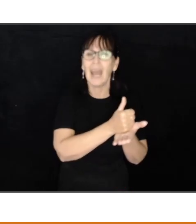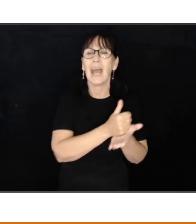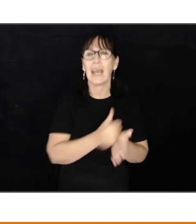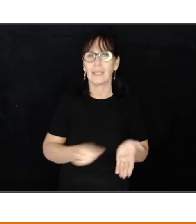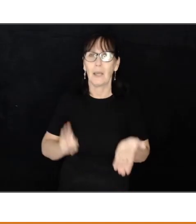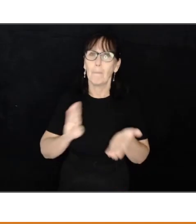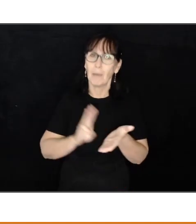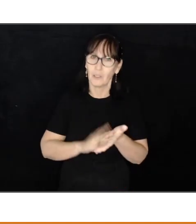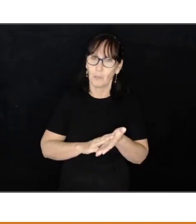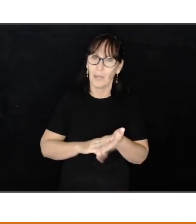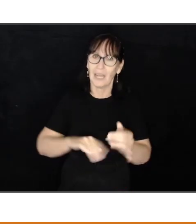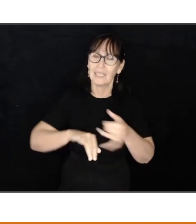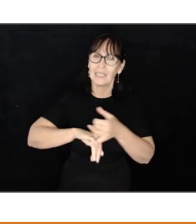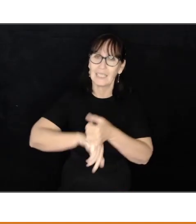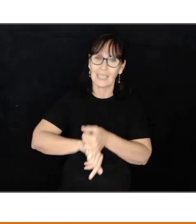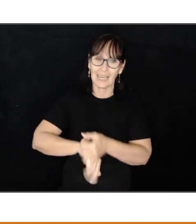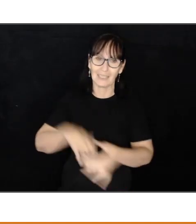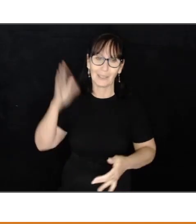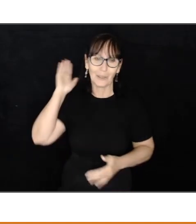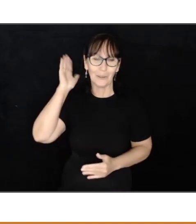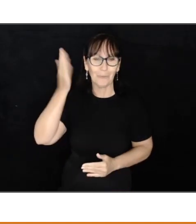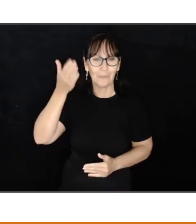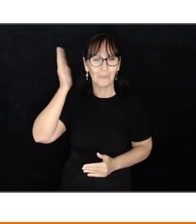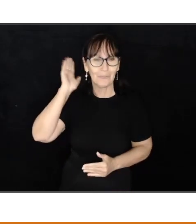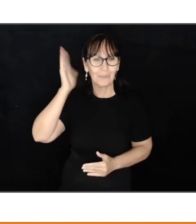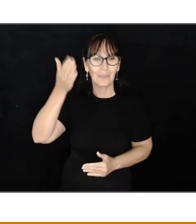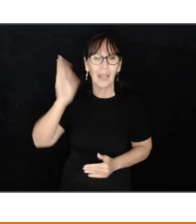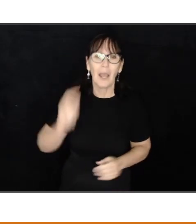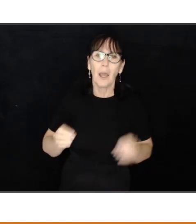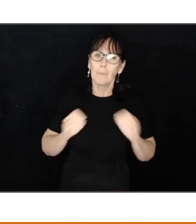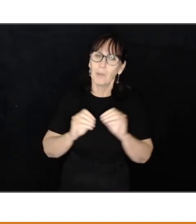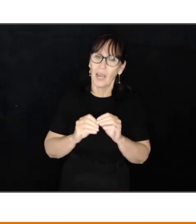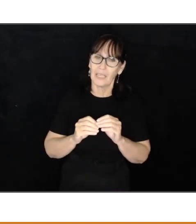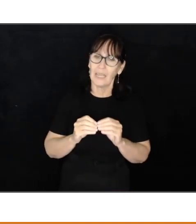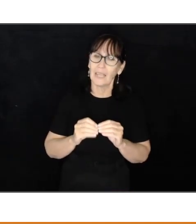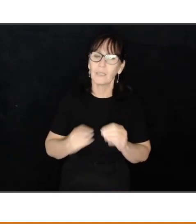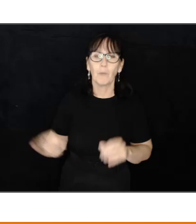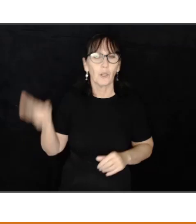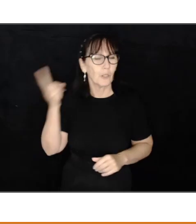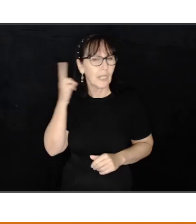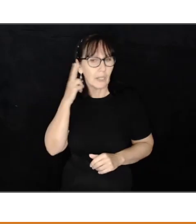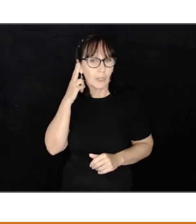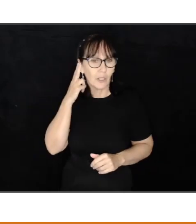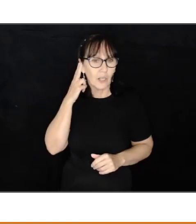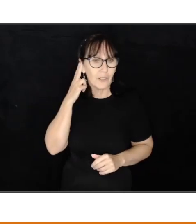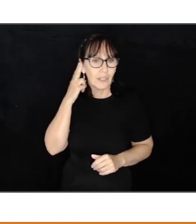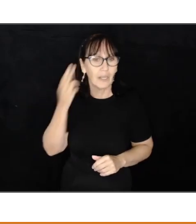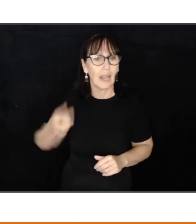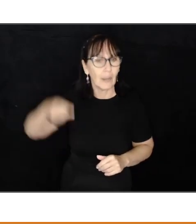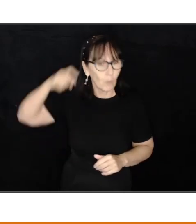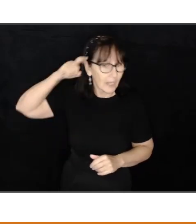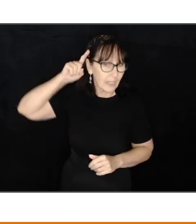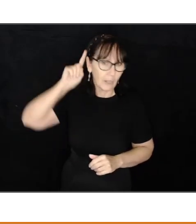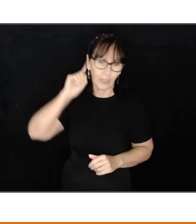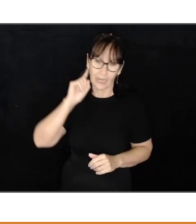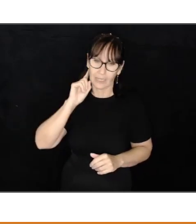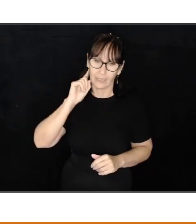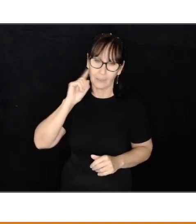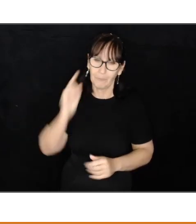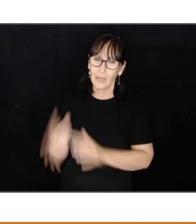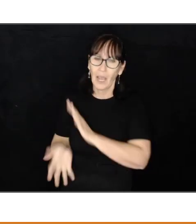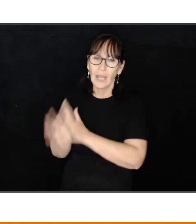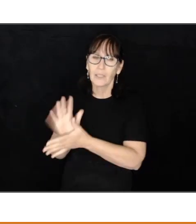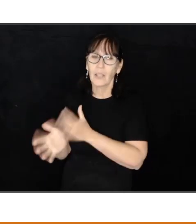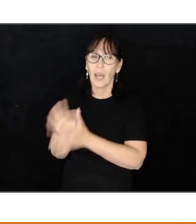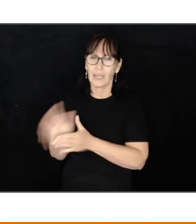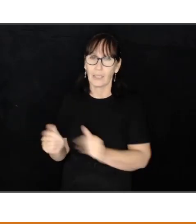at Madjurabah State School. Bryden has a moderate hearing loss and wears hearing aids.